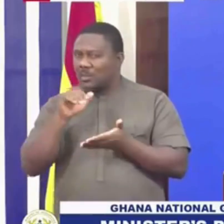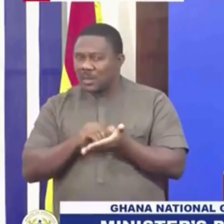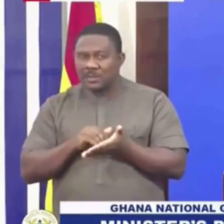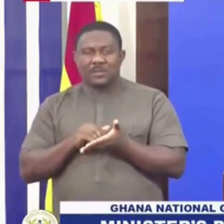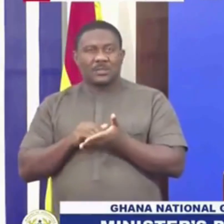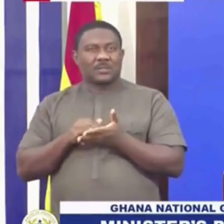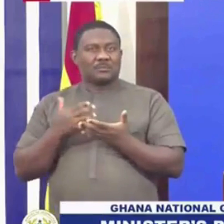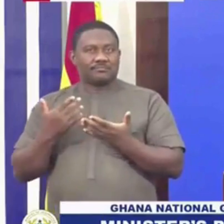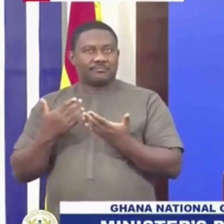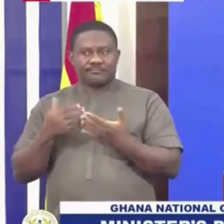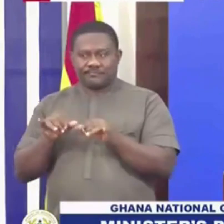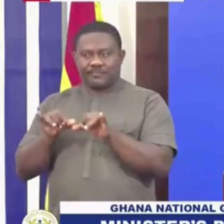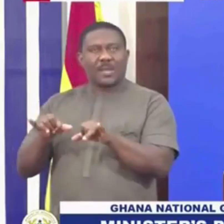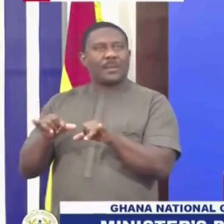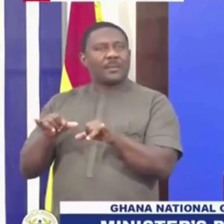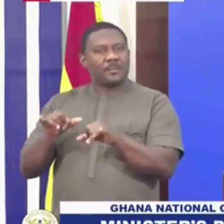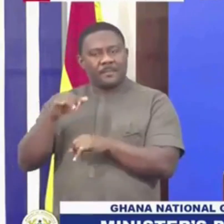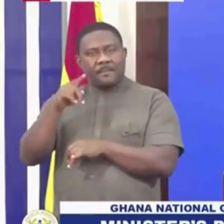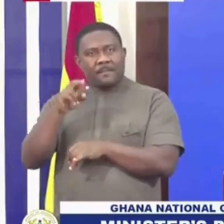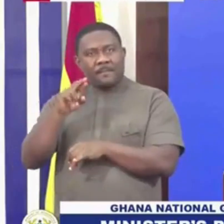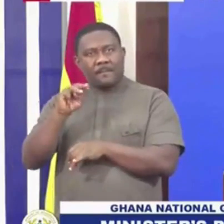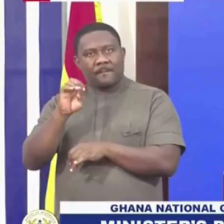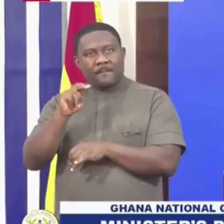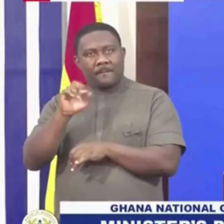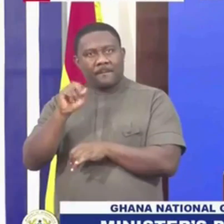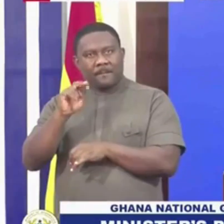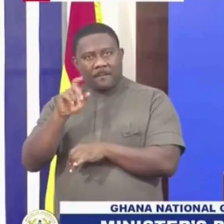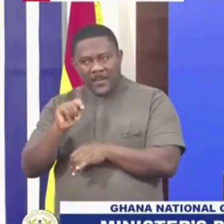contractual, and contract employment.